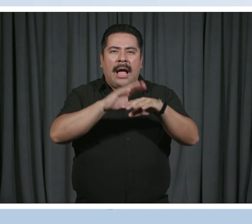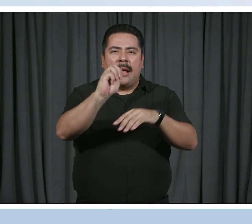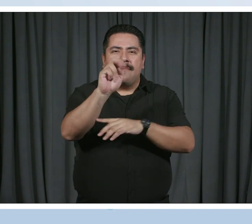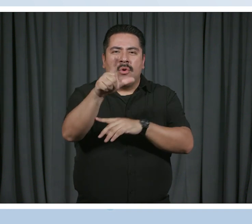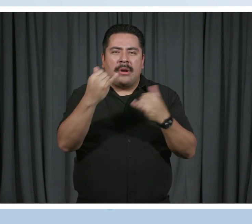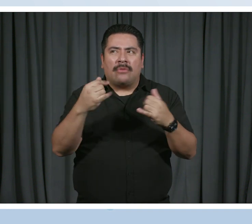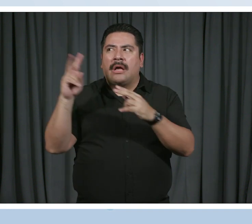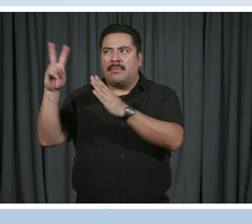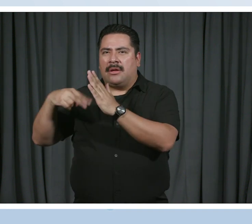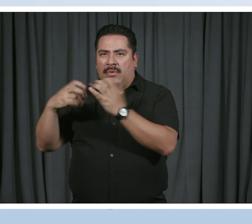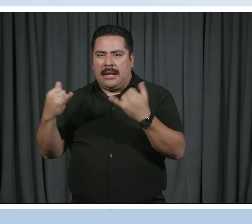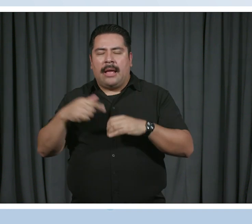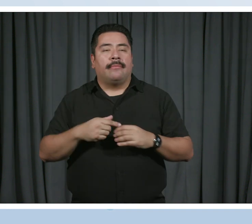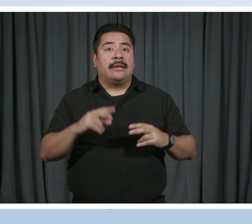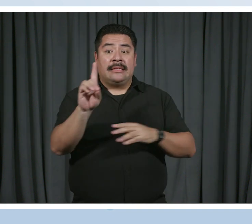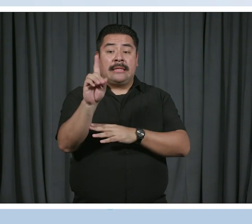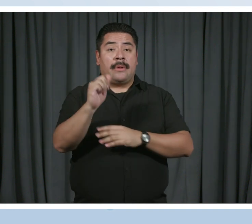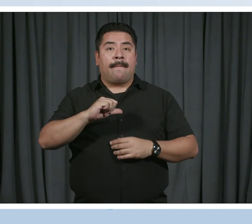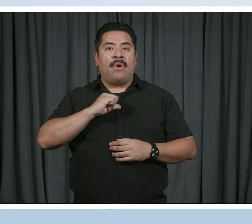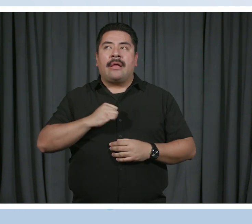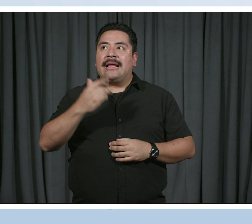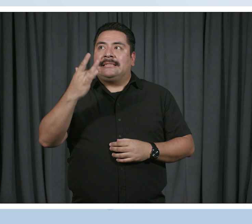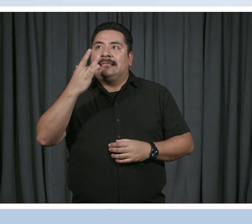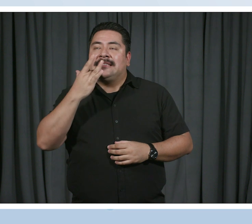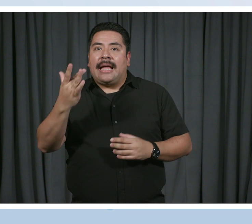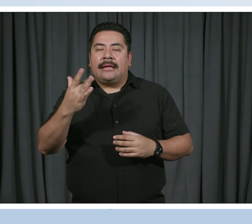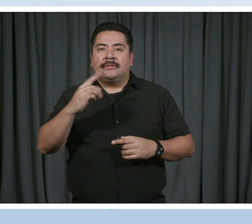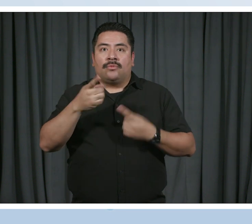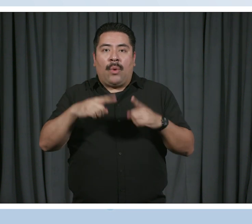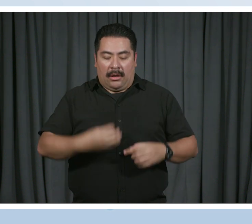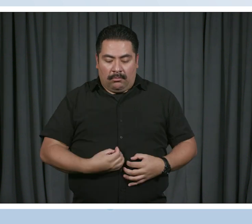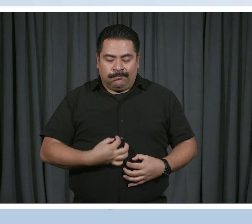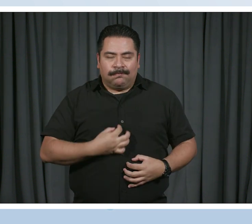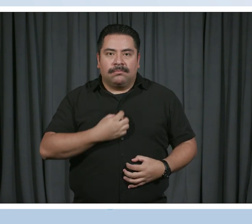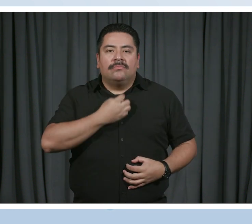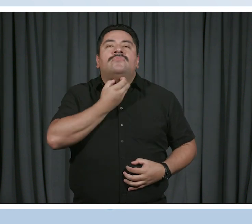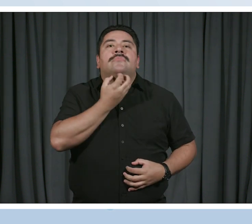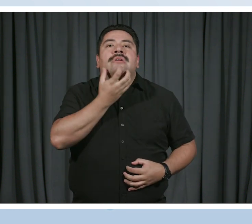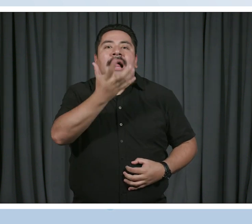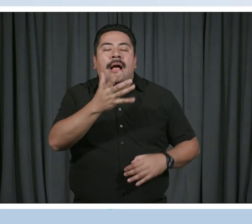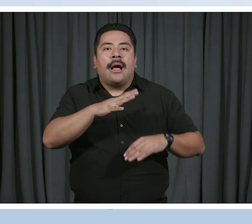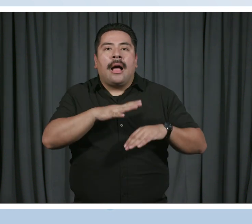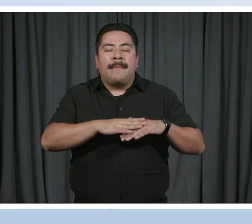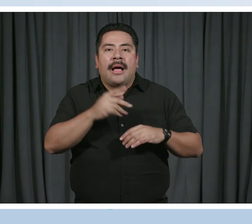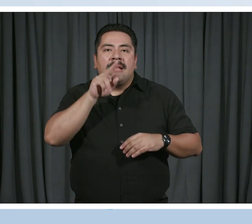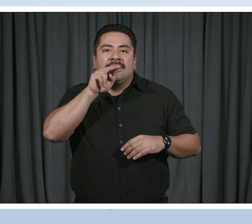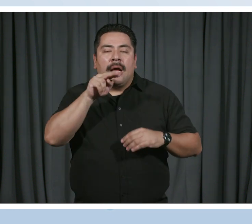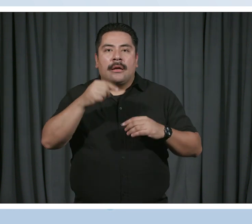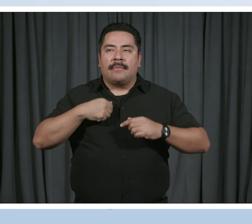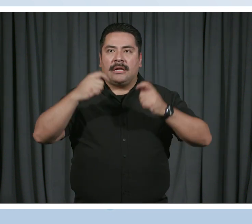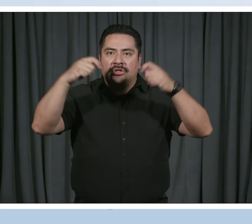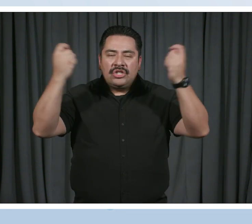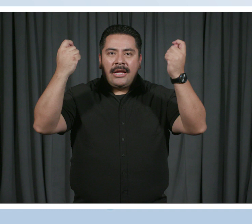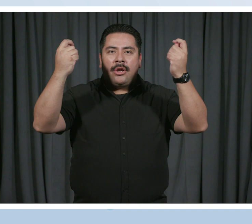read that. I taste disability pride when it burgeons from my stomach through my throat on my tongue as I cheer